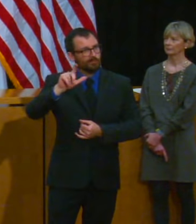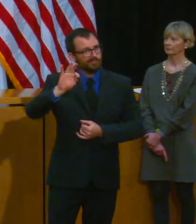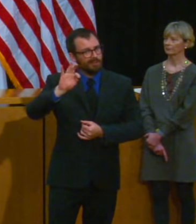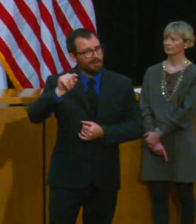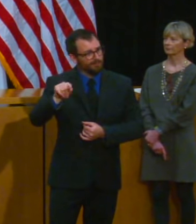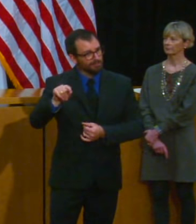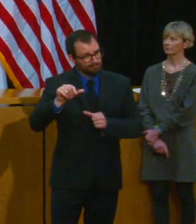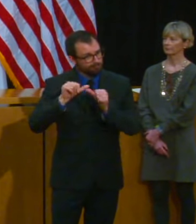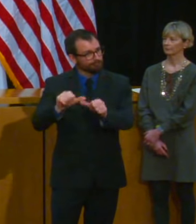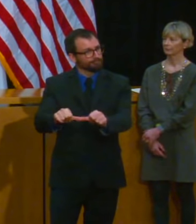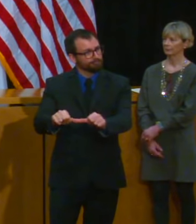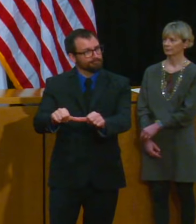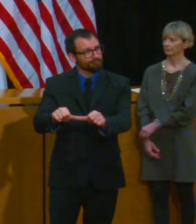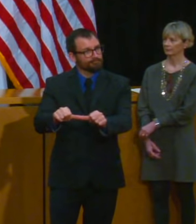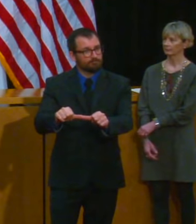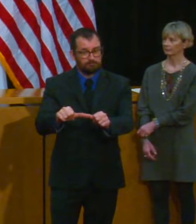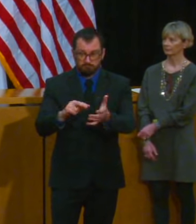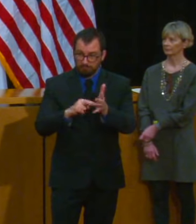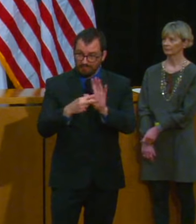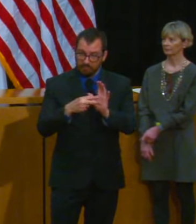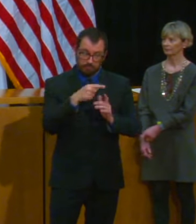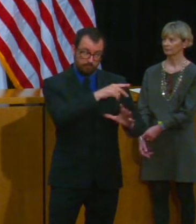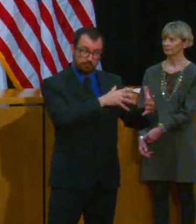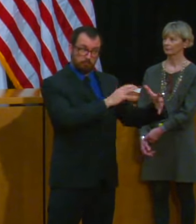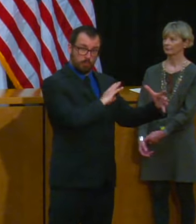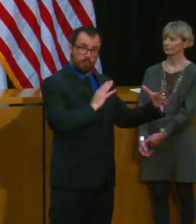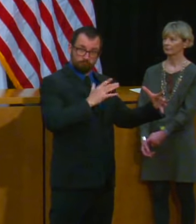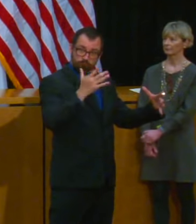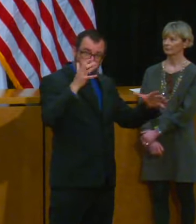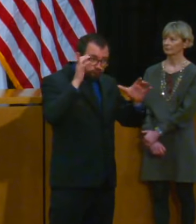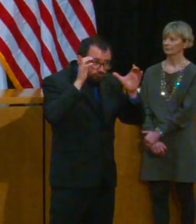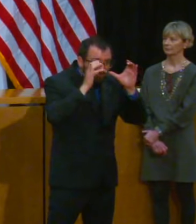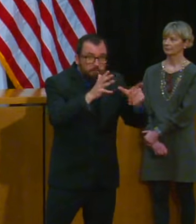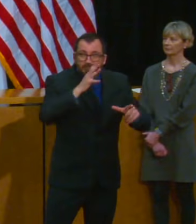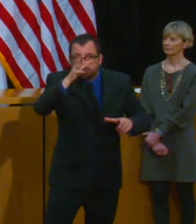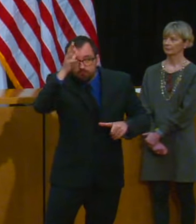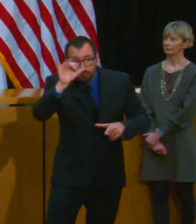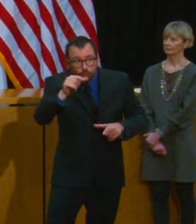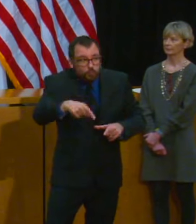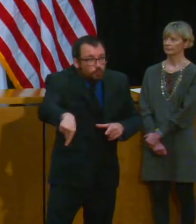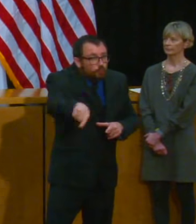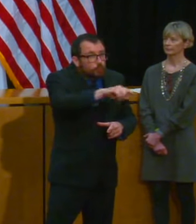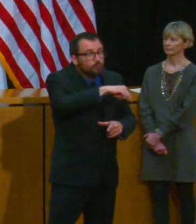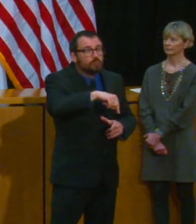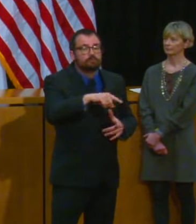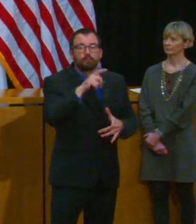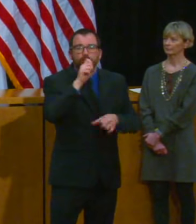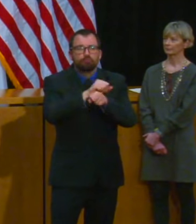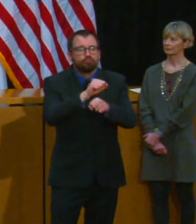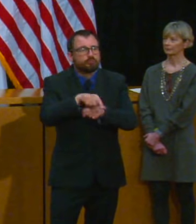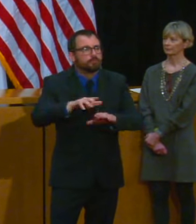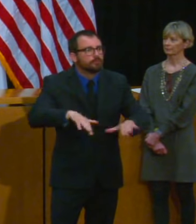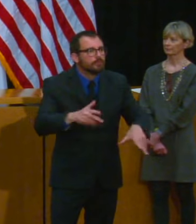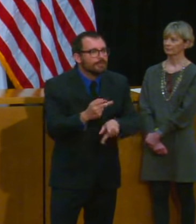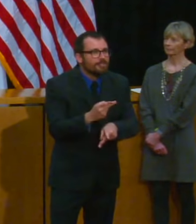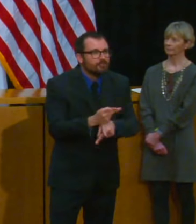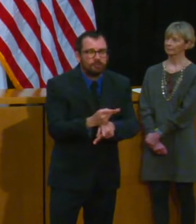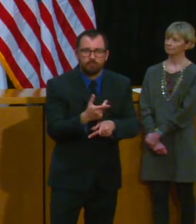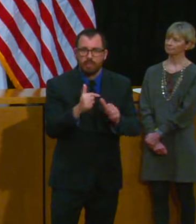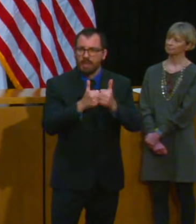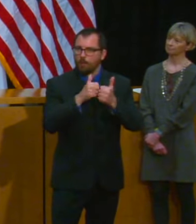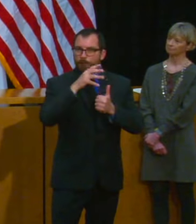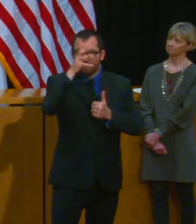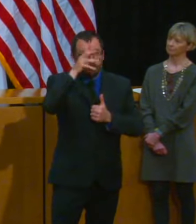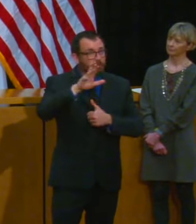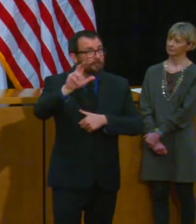concerns how are they going to get back to work with their kids right now yeah so two things one is the reason we created a group